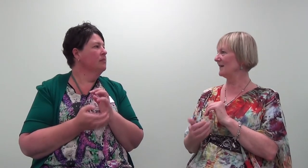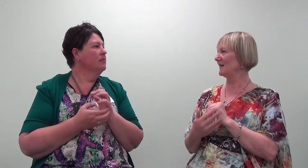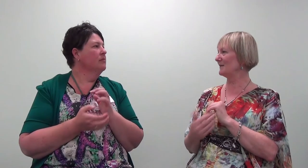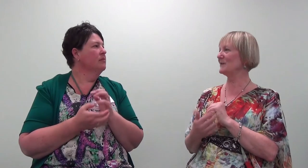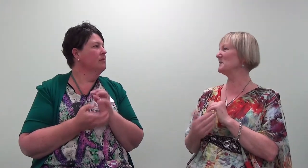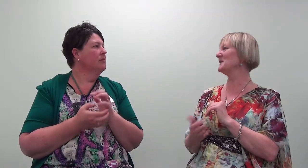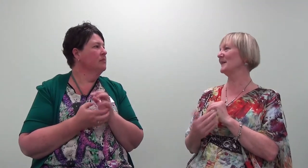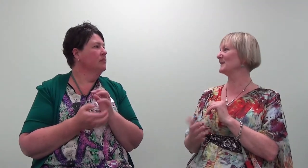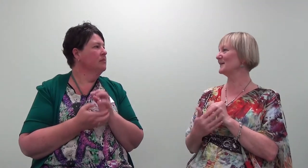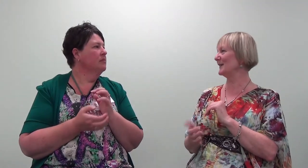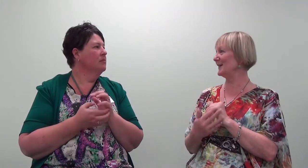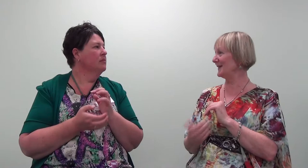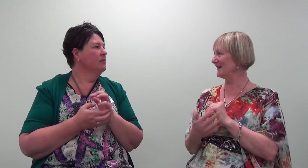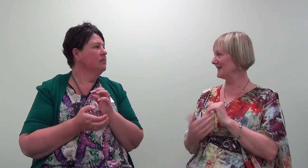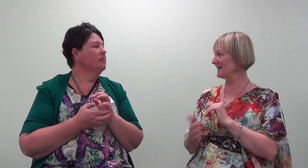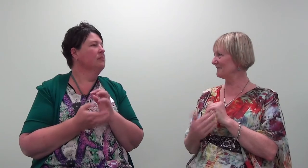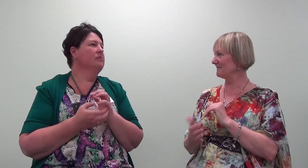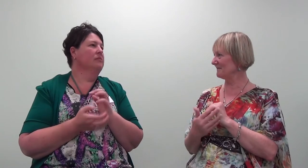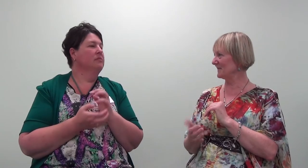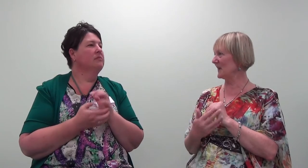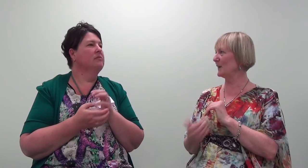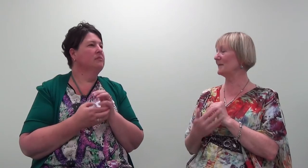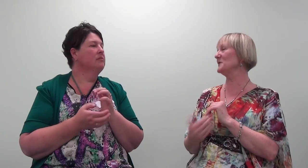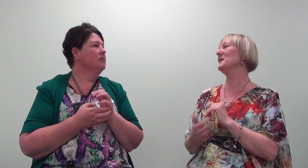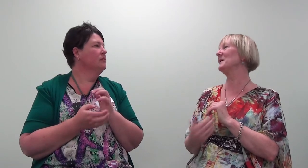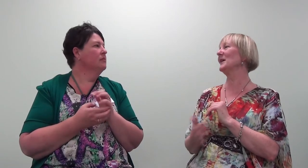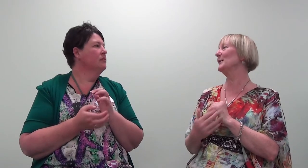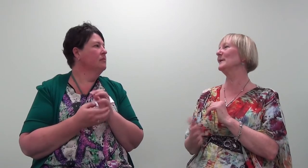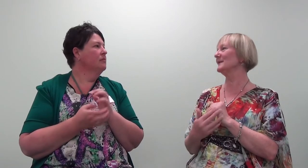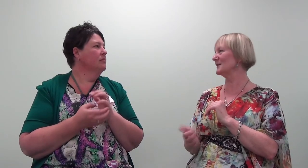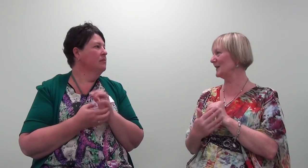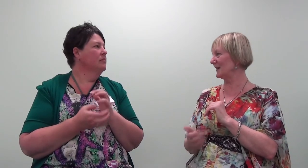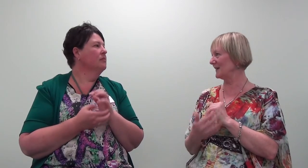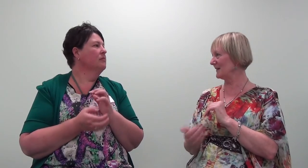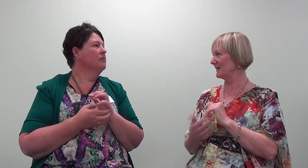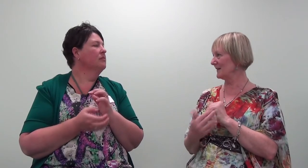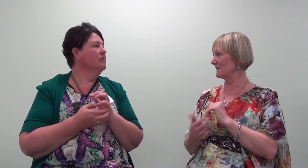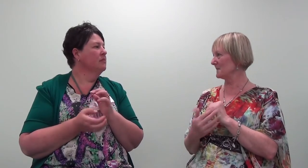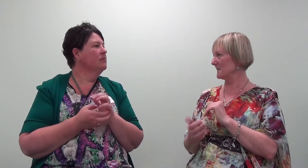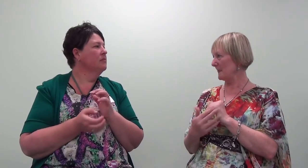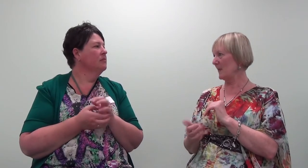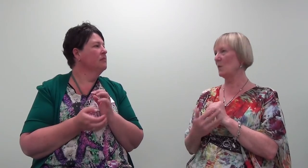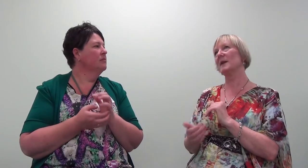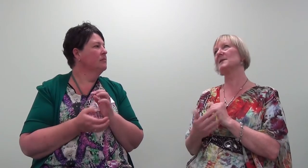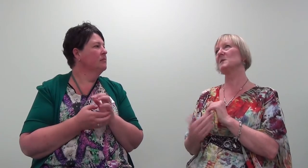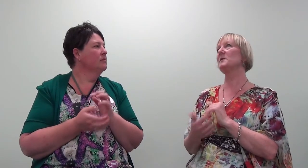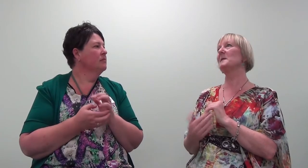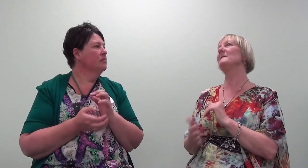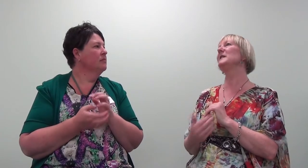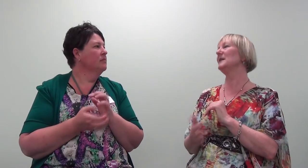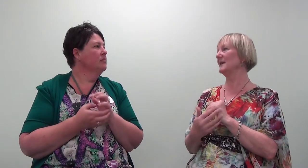50% stays here. Enough to be able to clear it gently. What else would you be feeling?